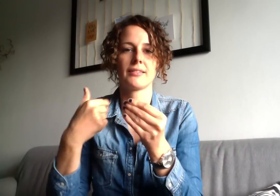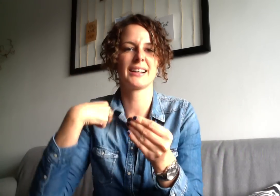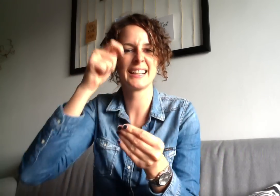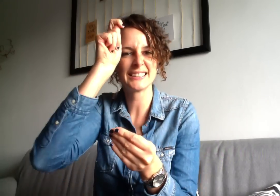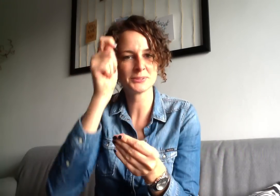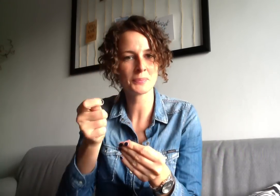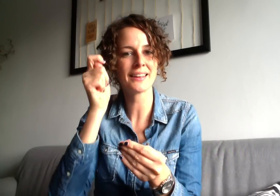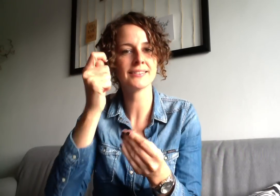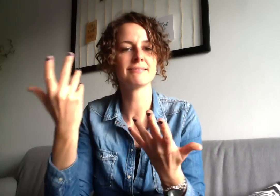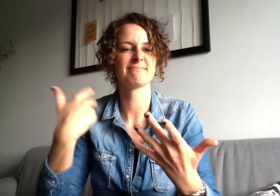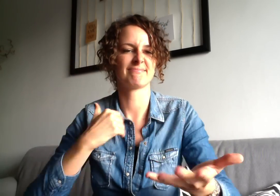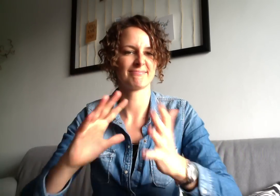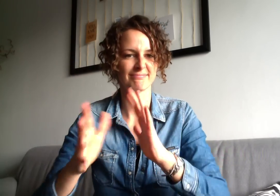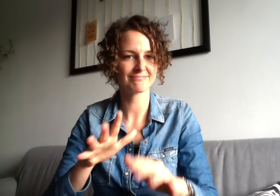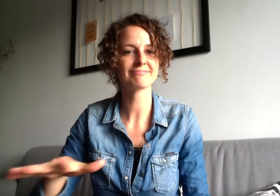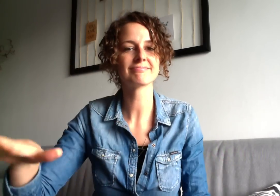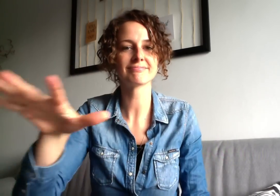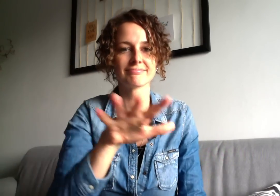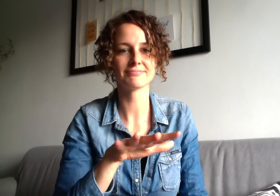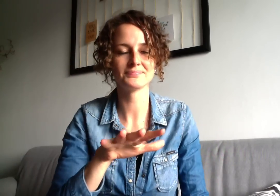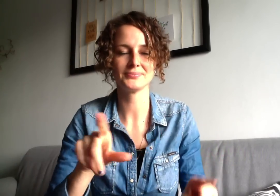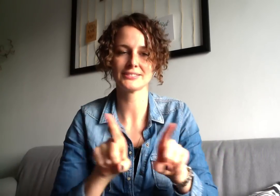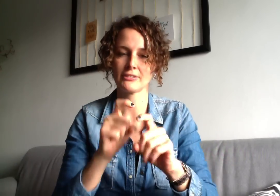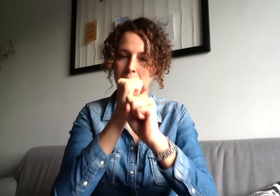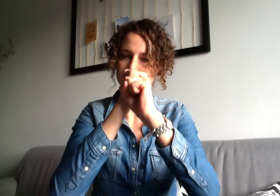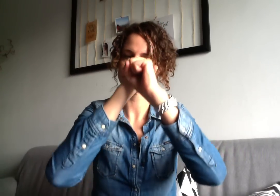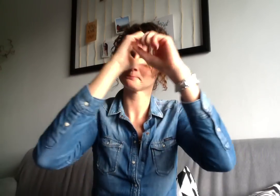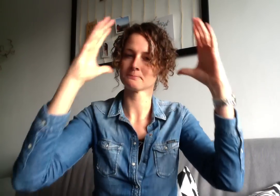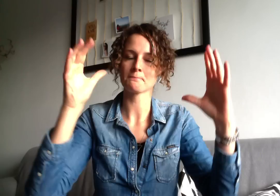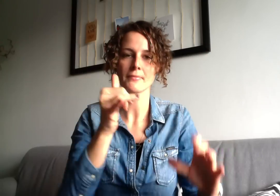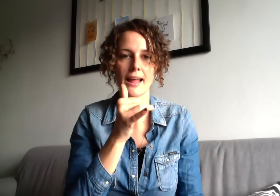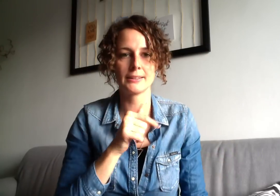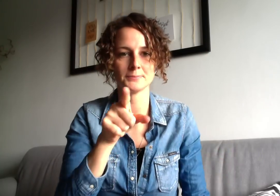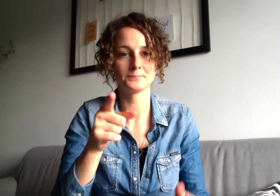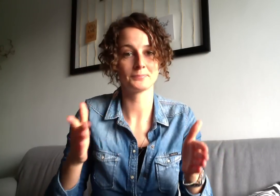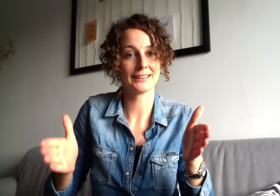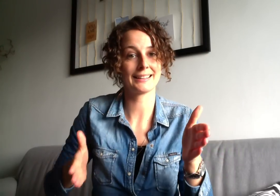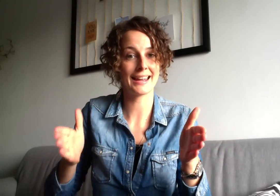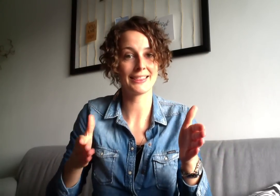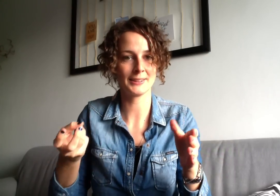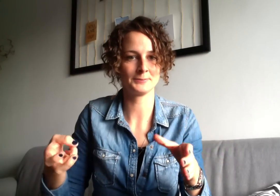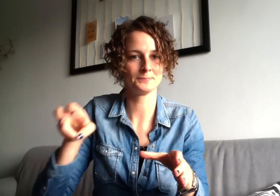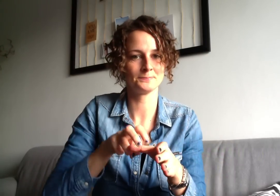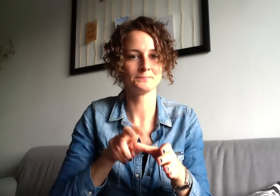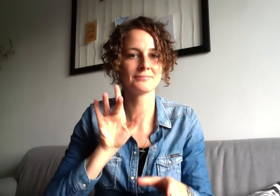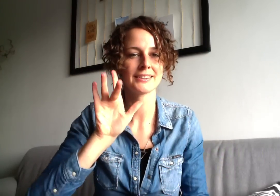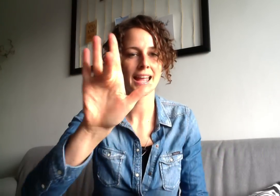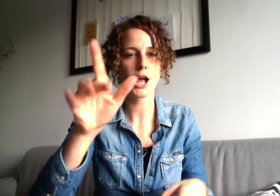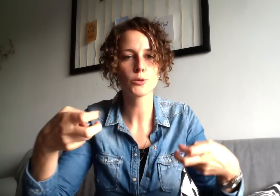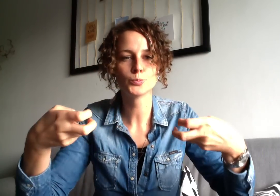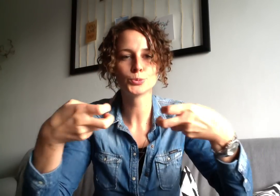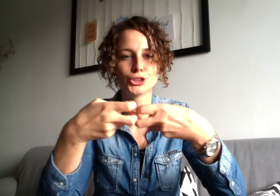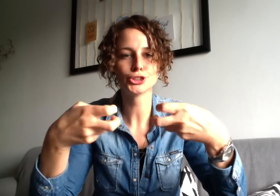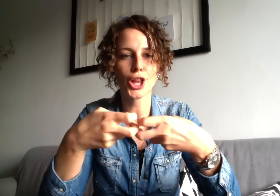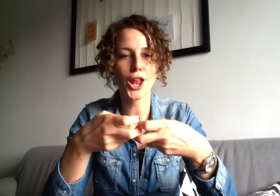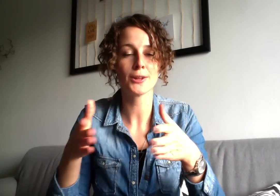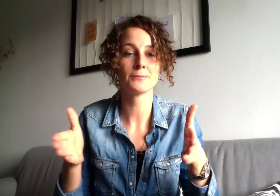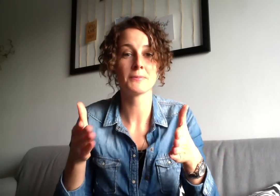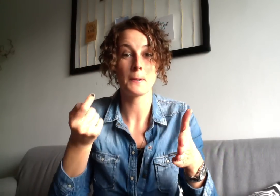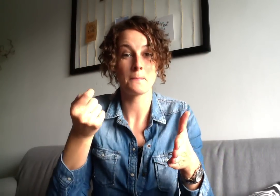I so This is If I got a I'm to I love it. I it so